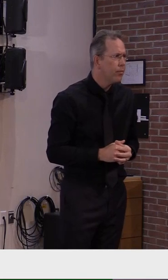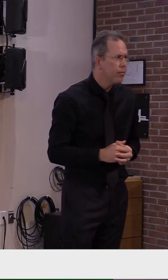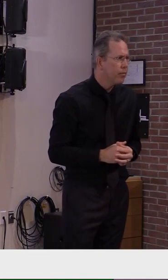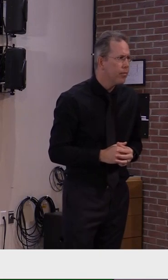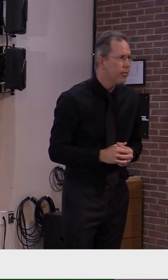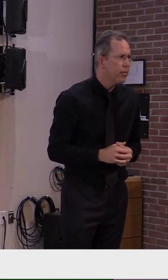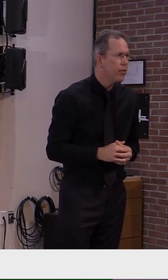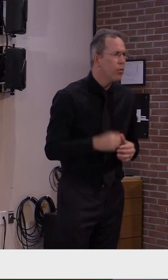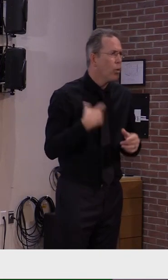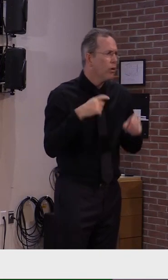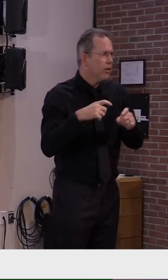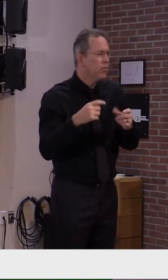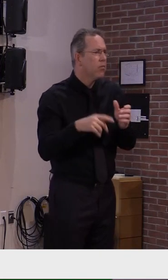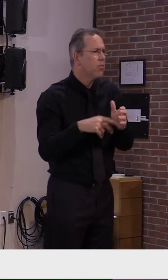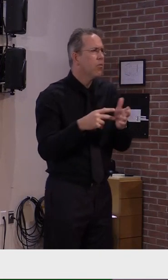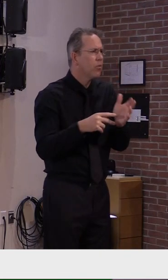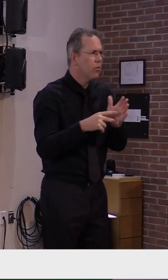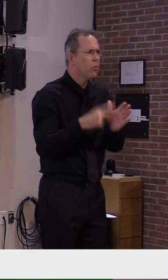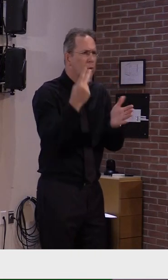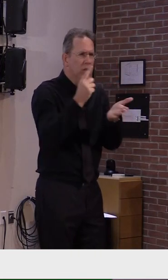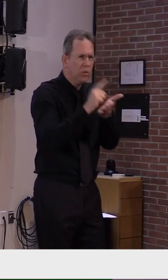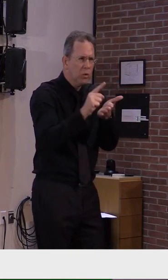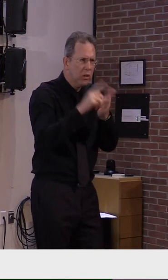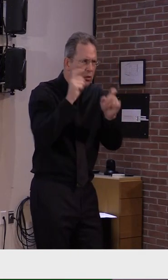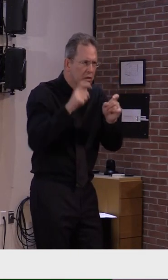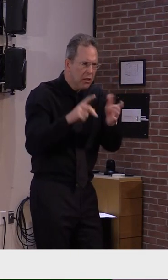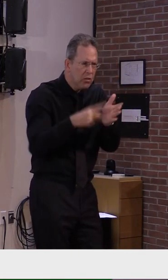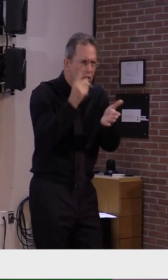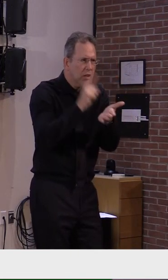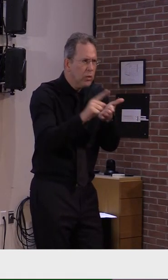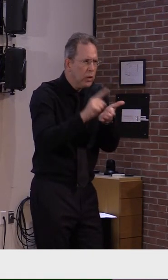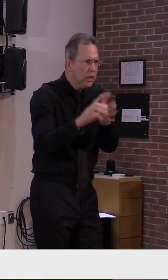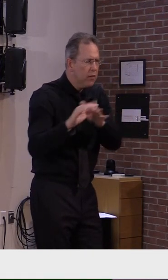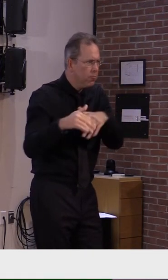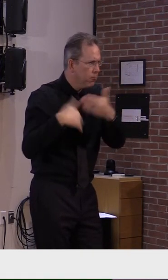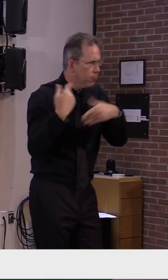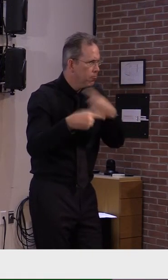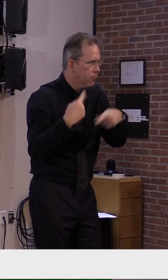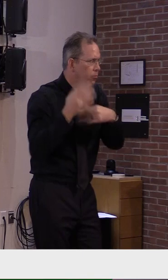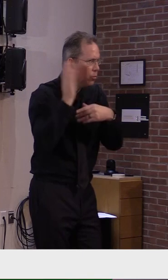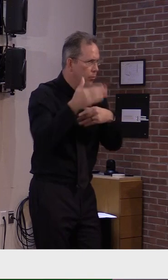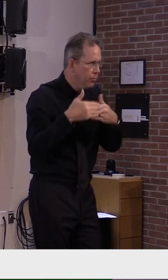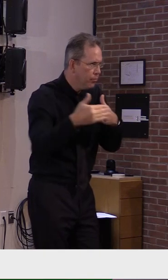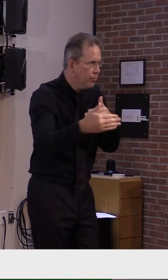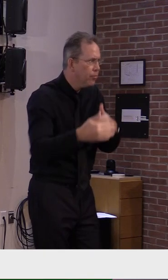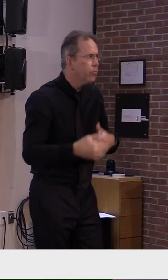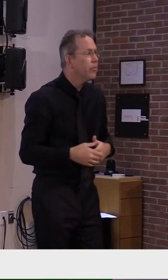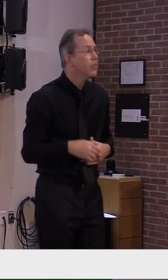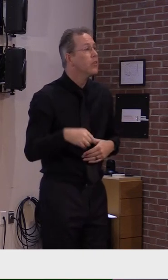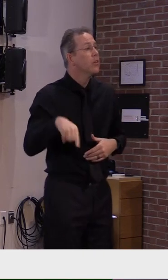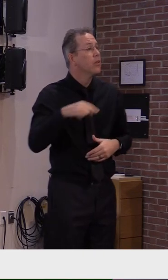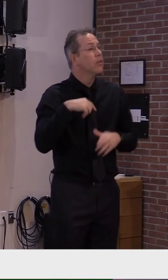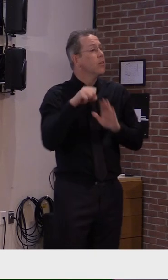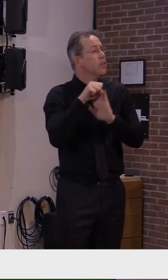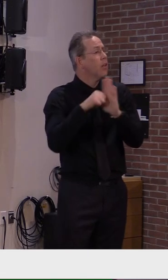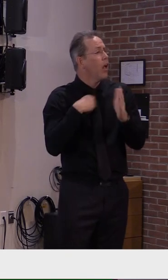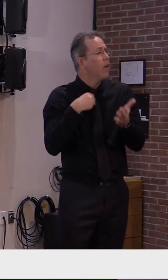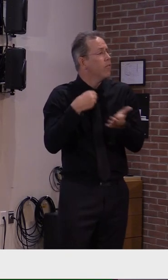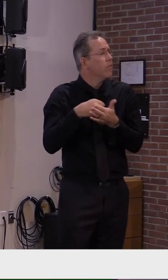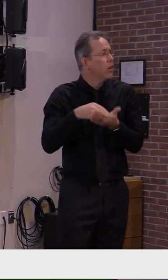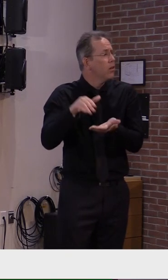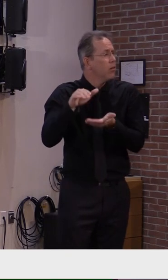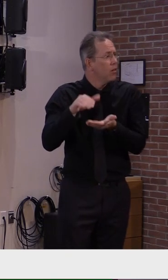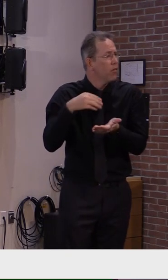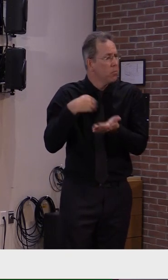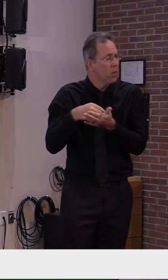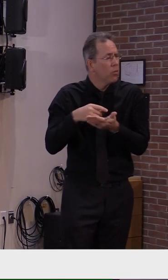The state is able to financially support that testing and is available to all our long-term care facilities,